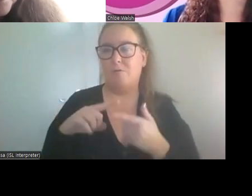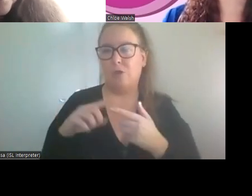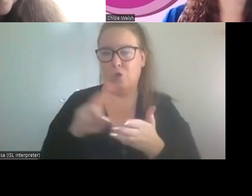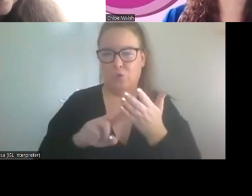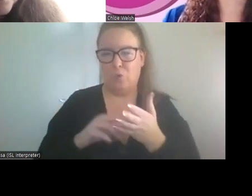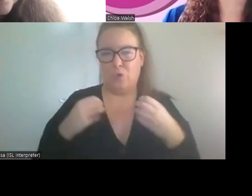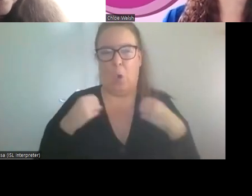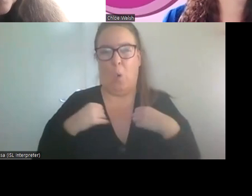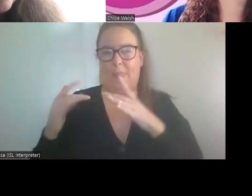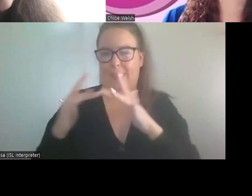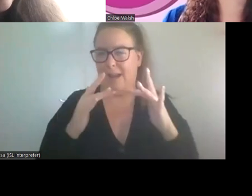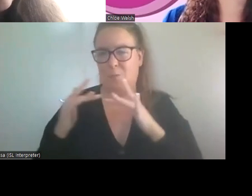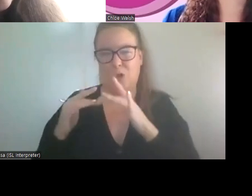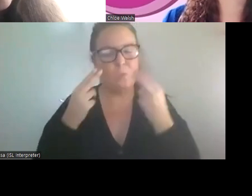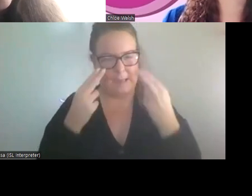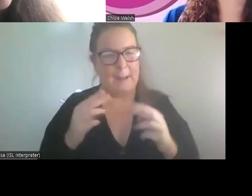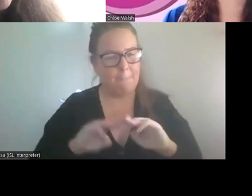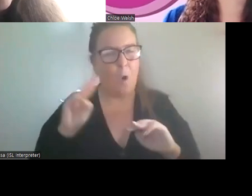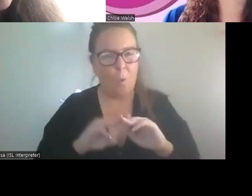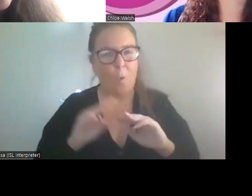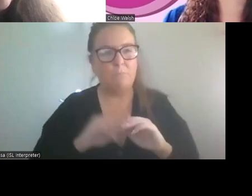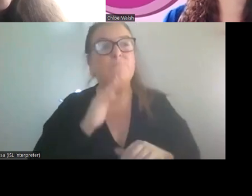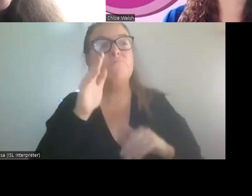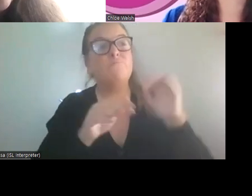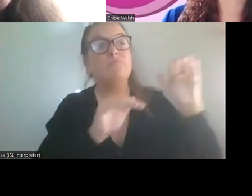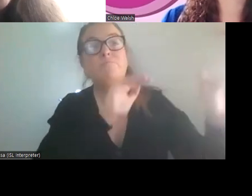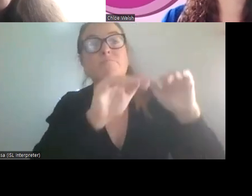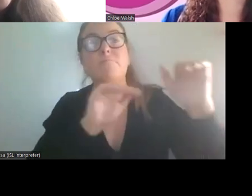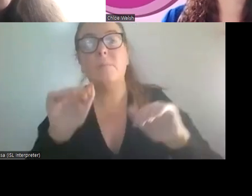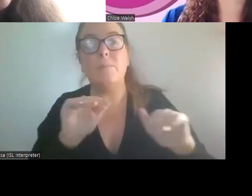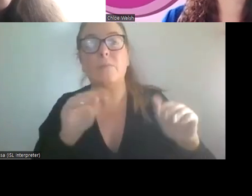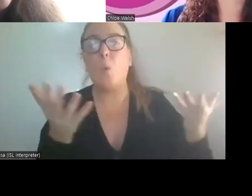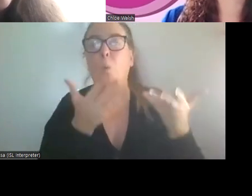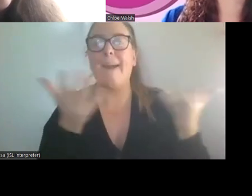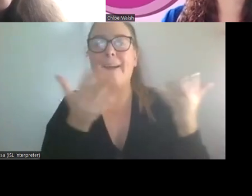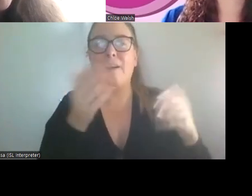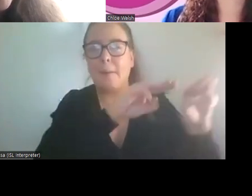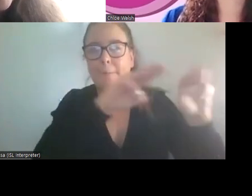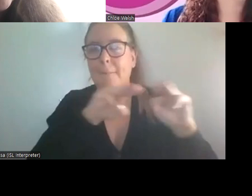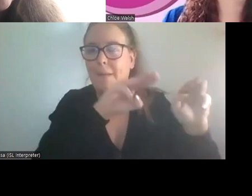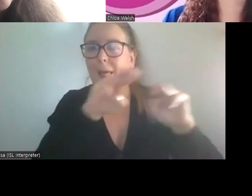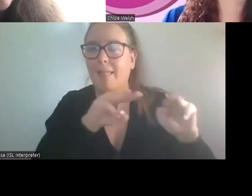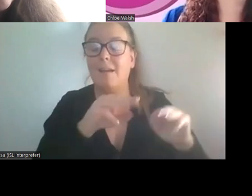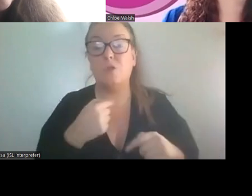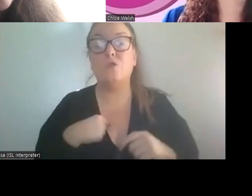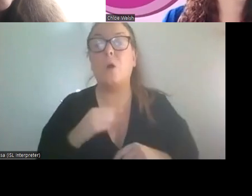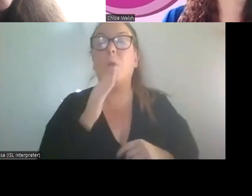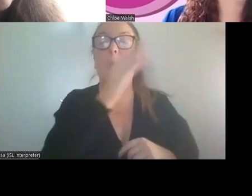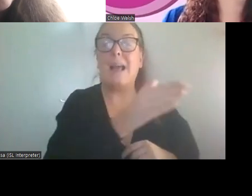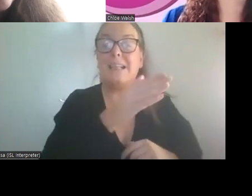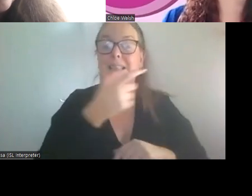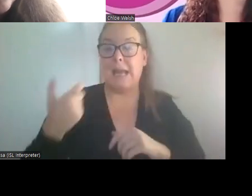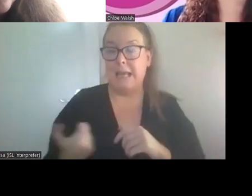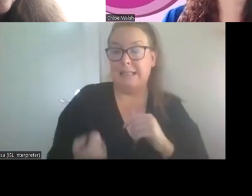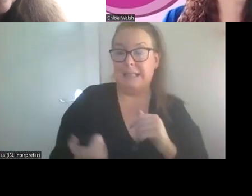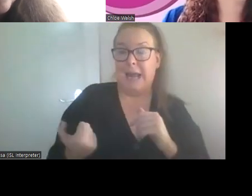have to, you know, be doing a bit more than that and, and go out to where the people actually are. Um, so we would have gone out to the diabetes clinics, but we also